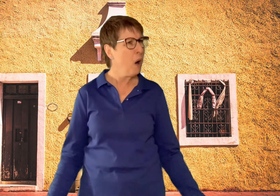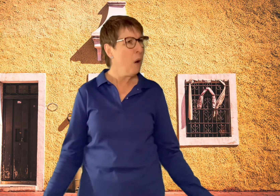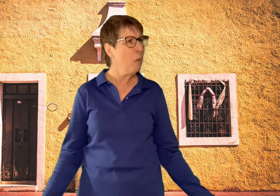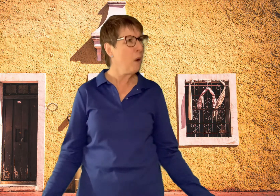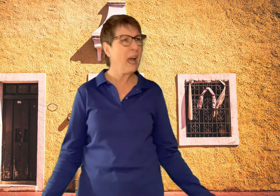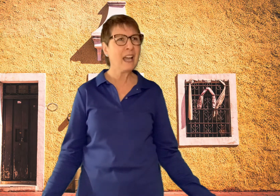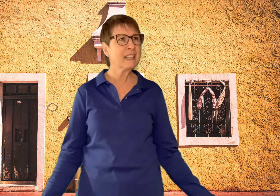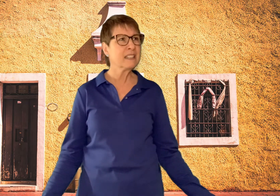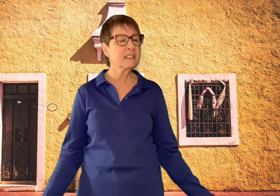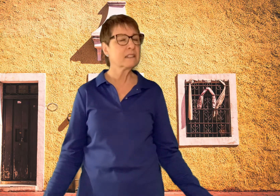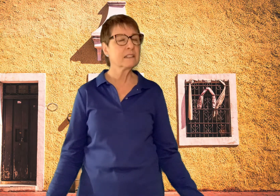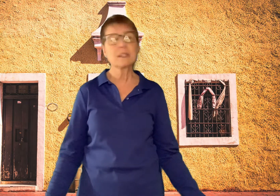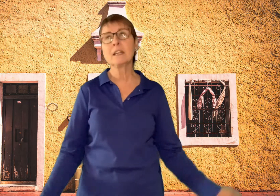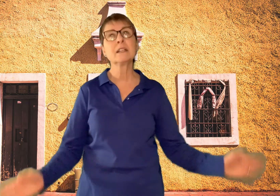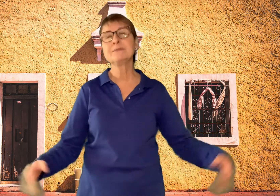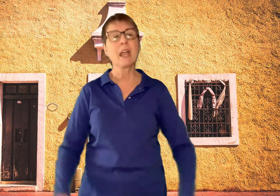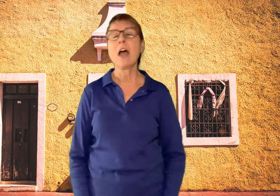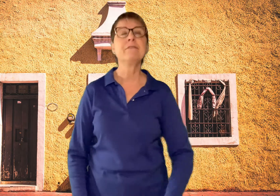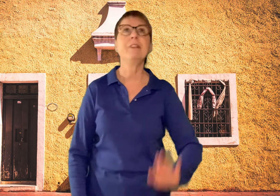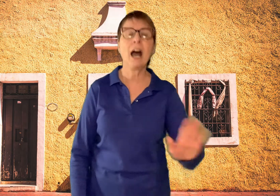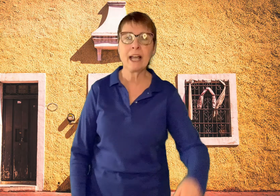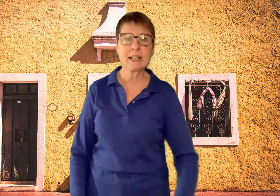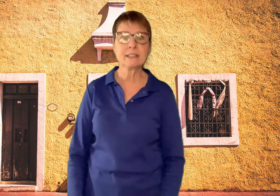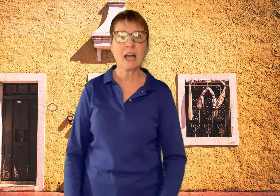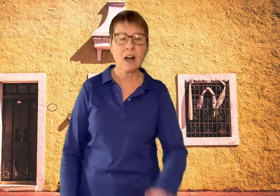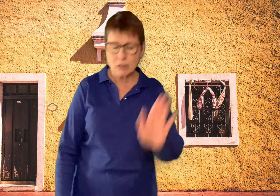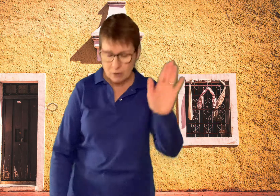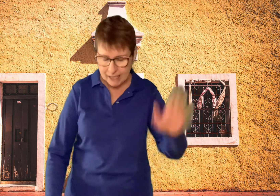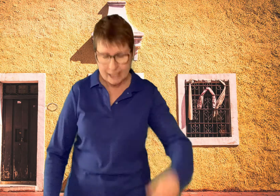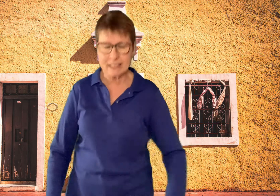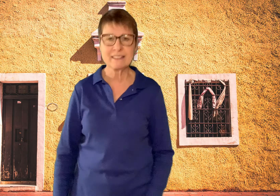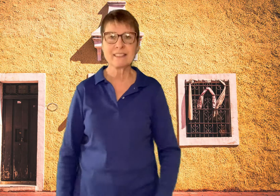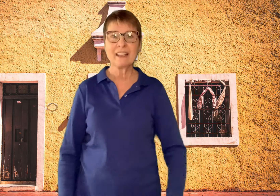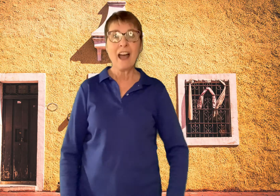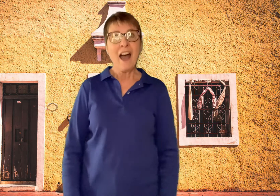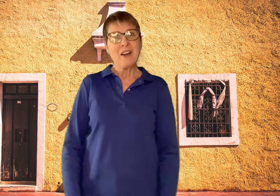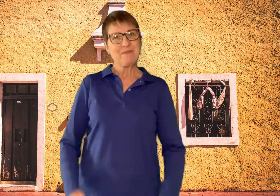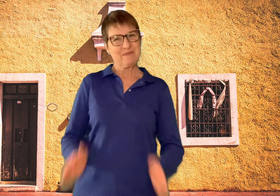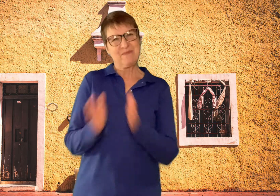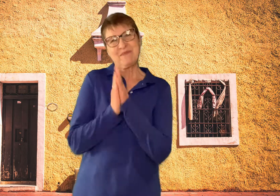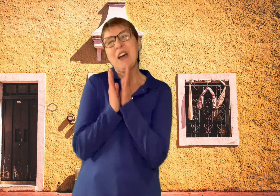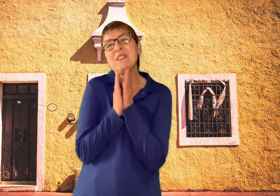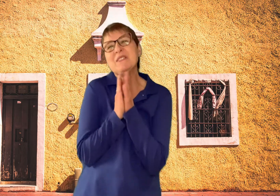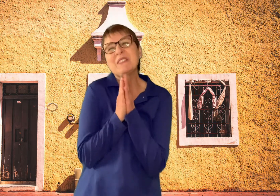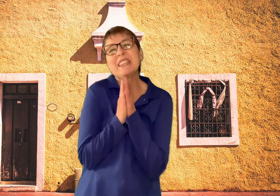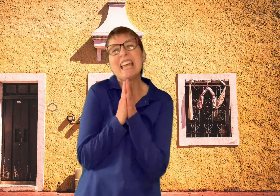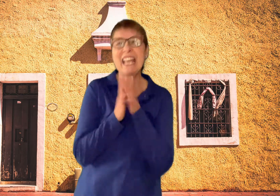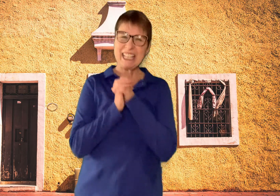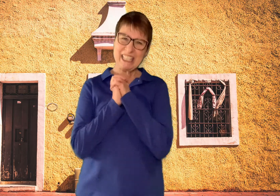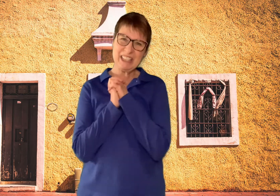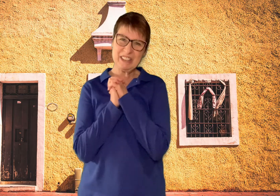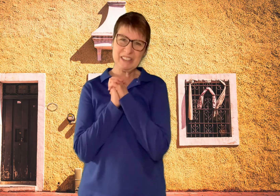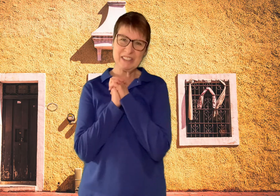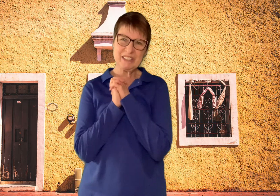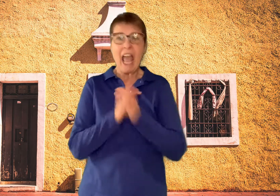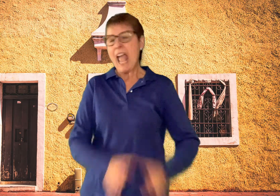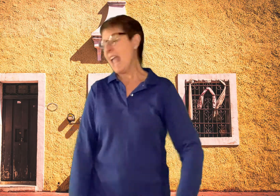What? Fine, I'll go get it. Oh, thank you. And